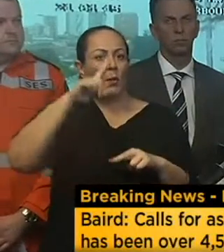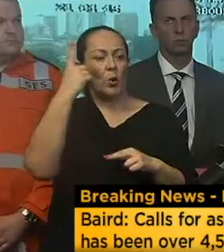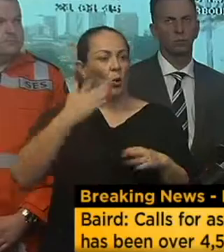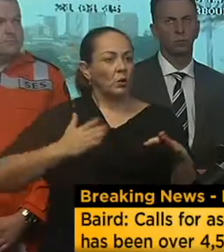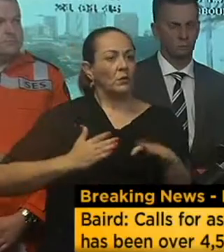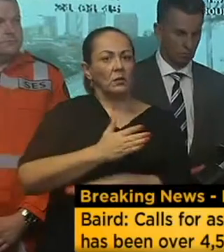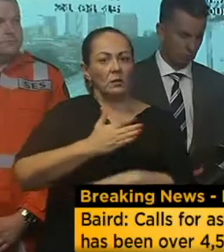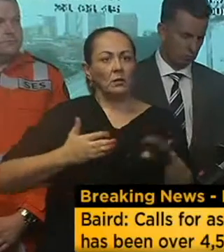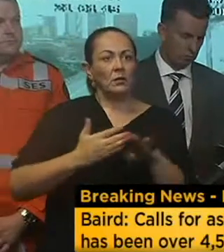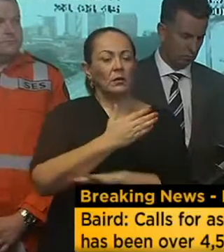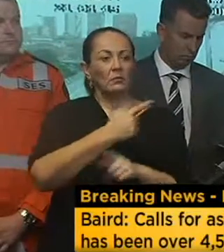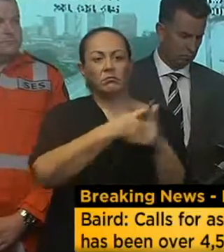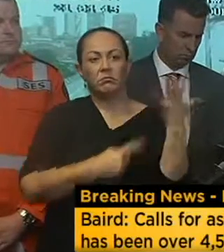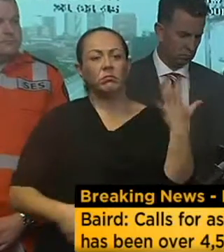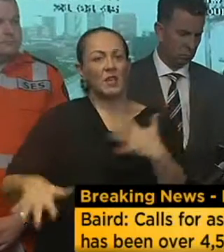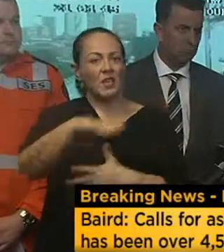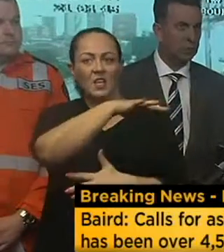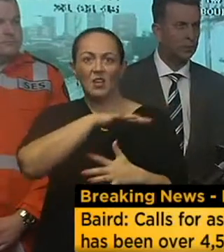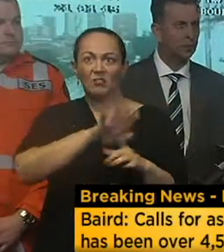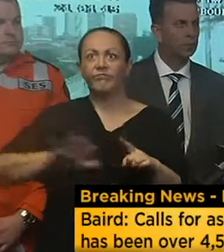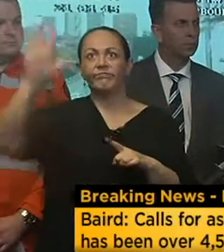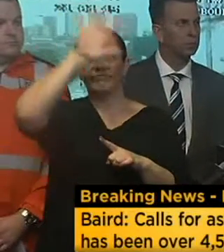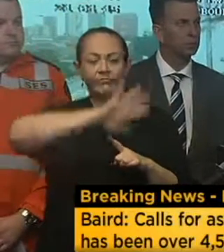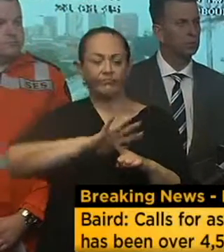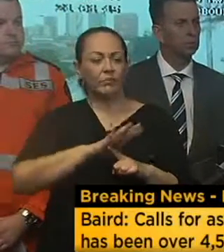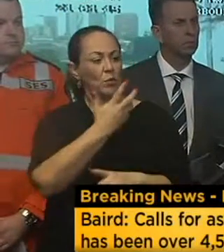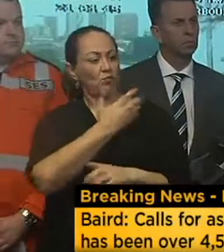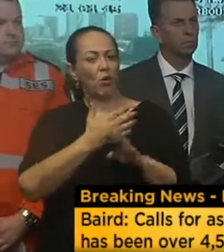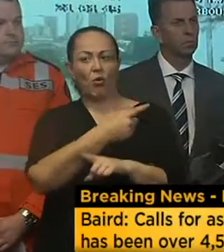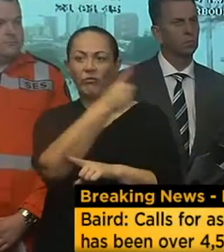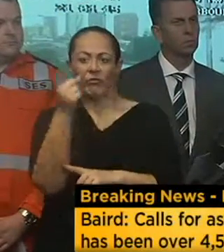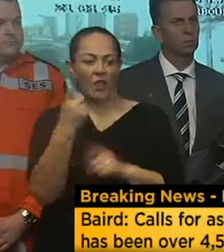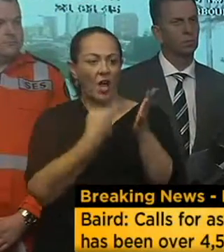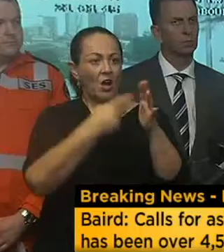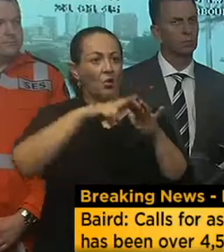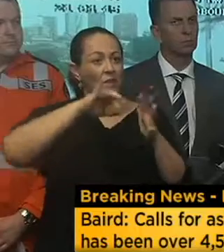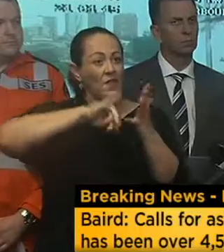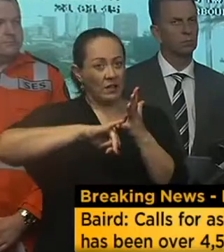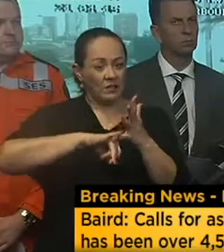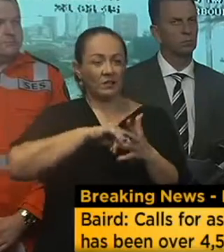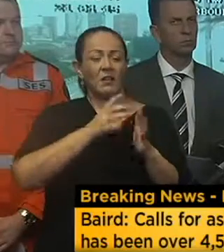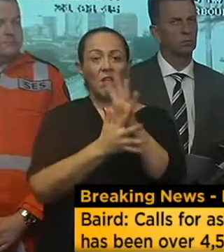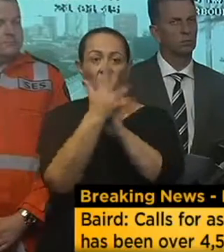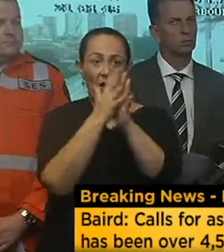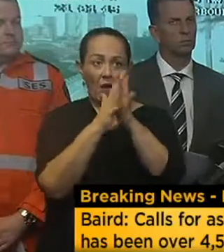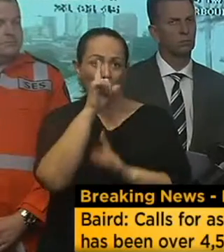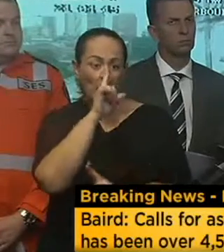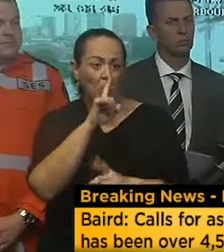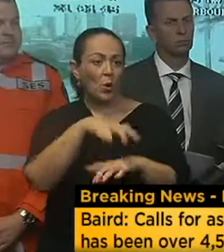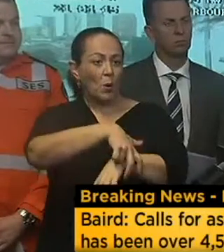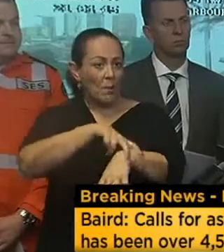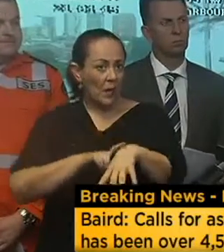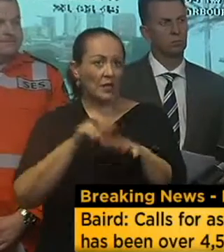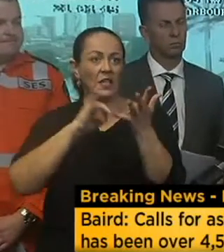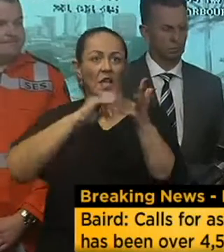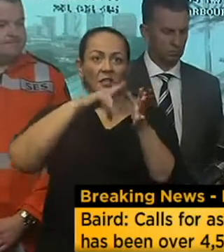across these areas doing this state proud. Both from the RFS, the fireys, our police, the